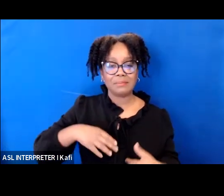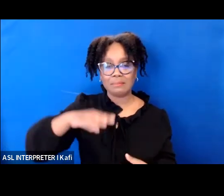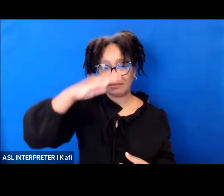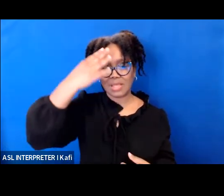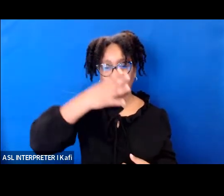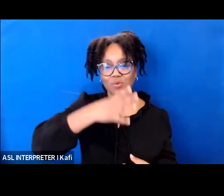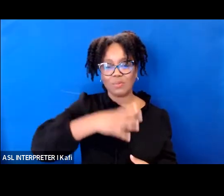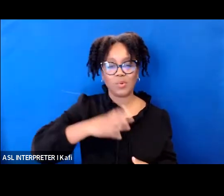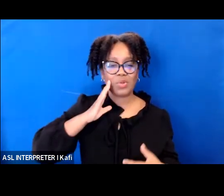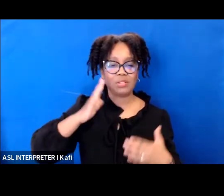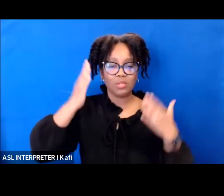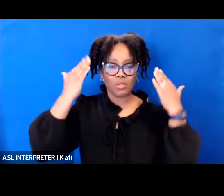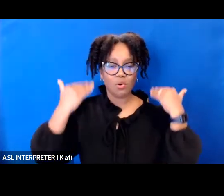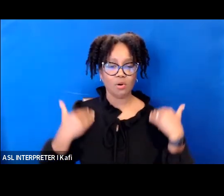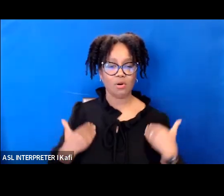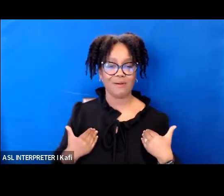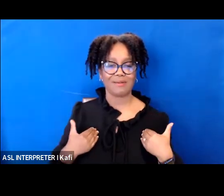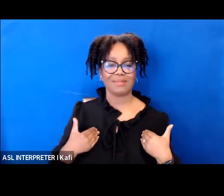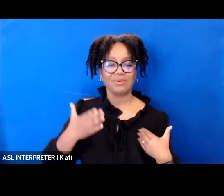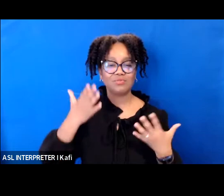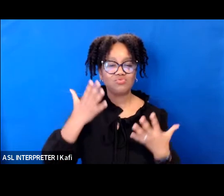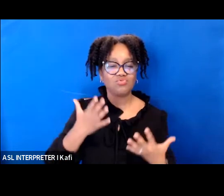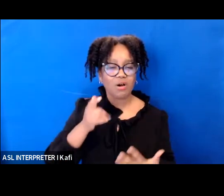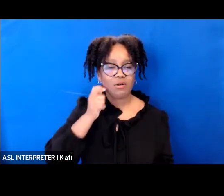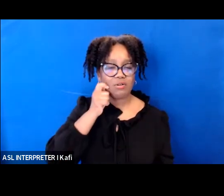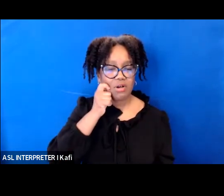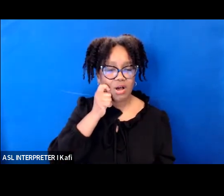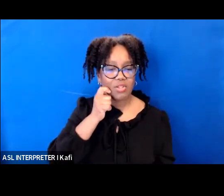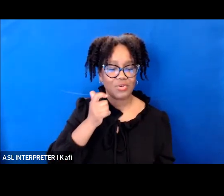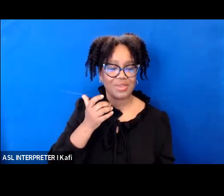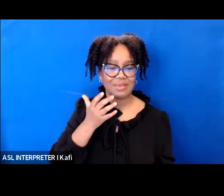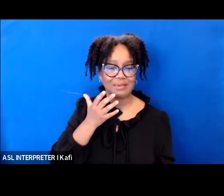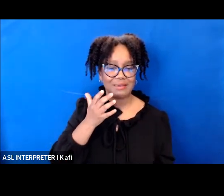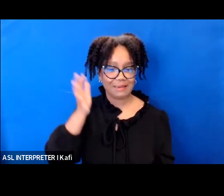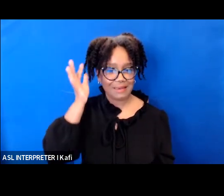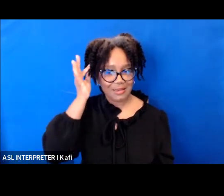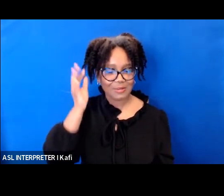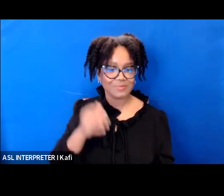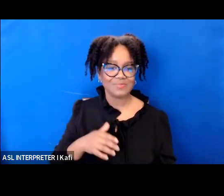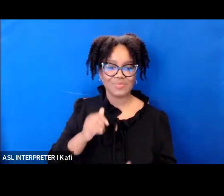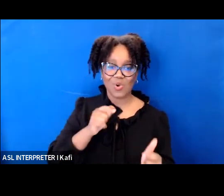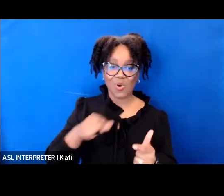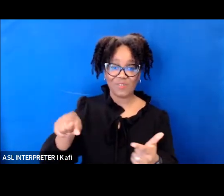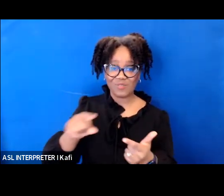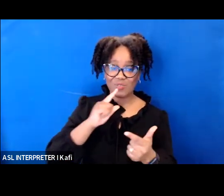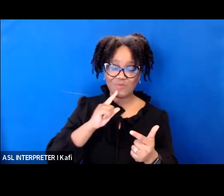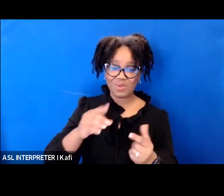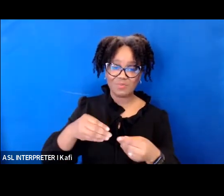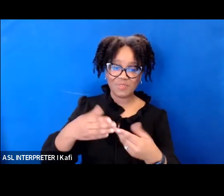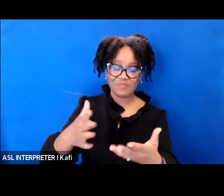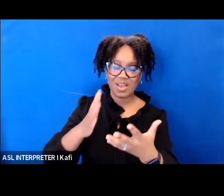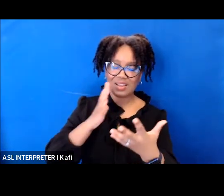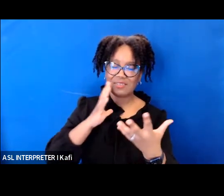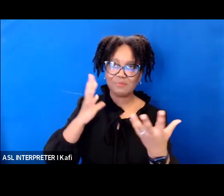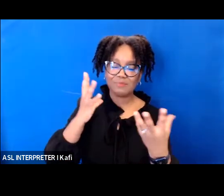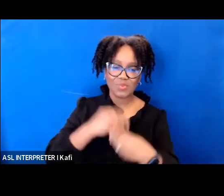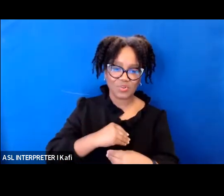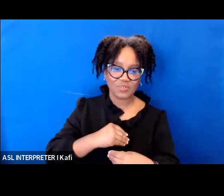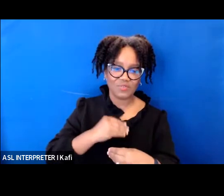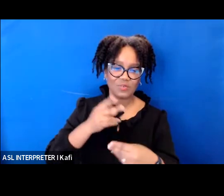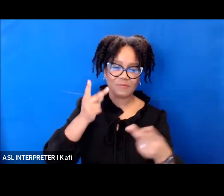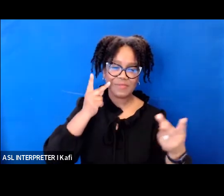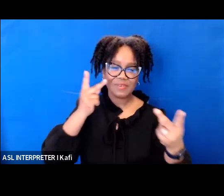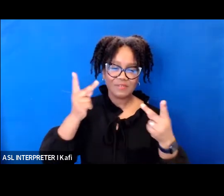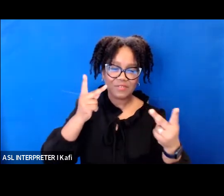everyone so far has been providing lovely visual descriptions of where they are how